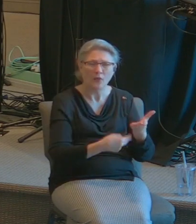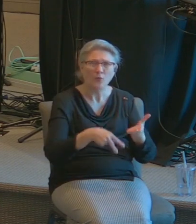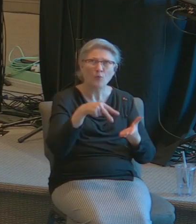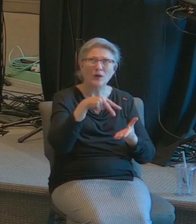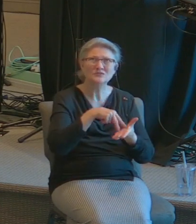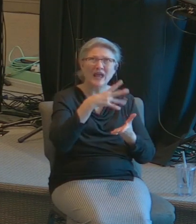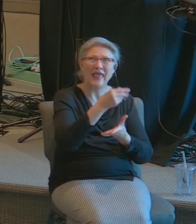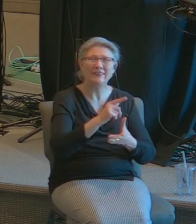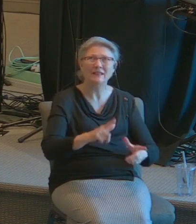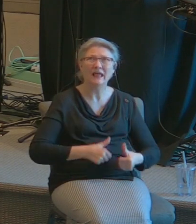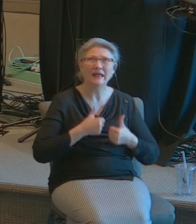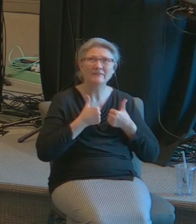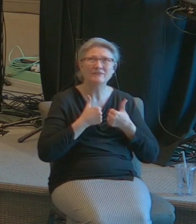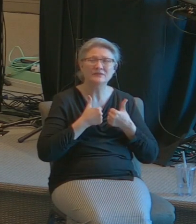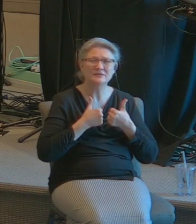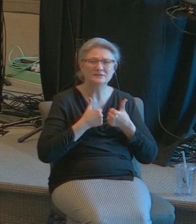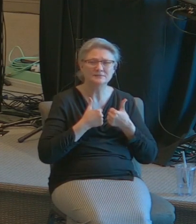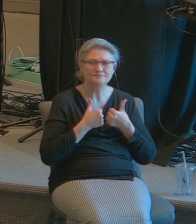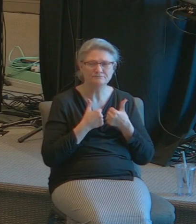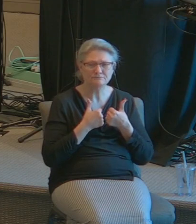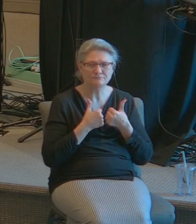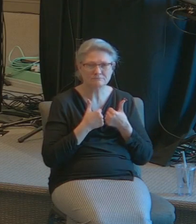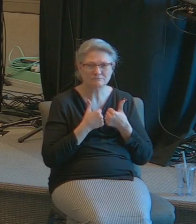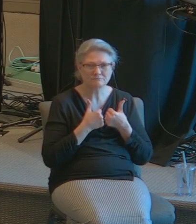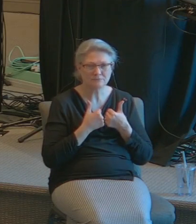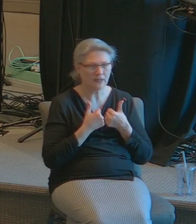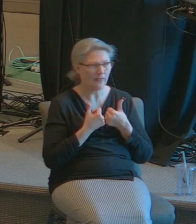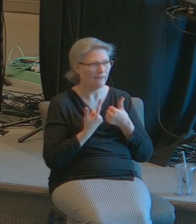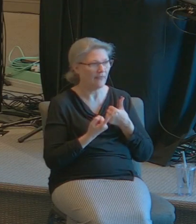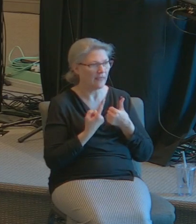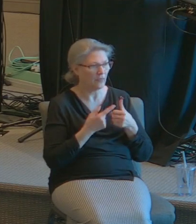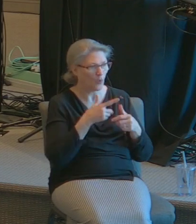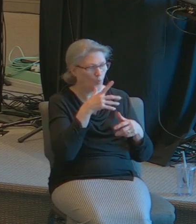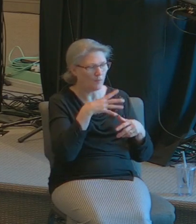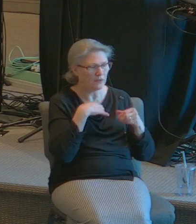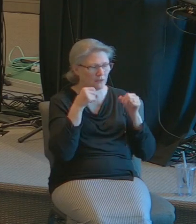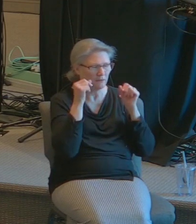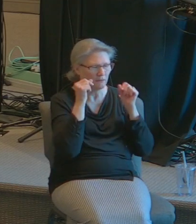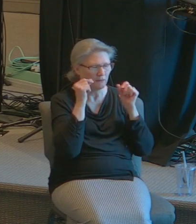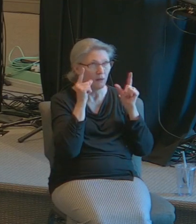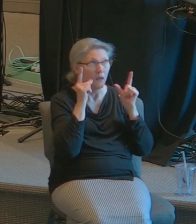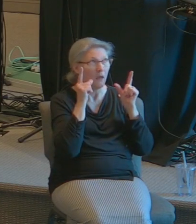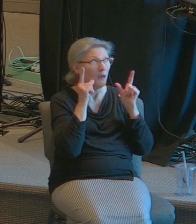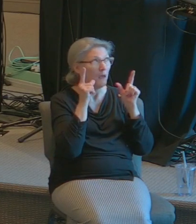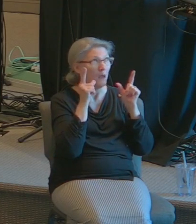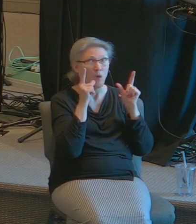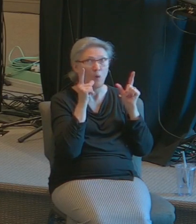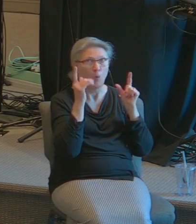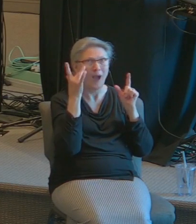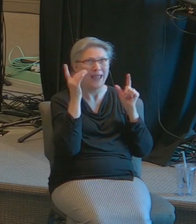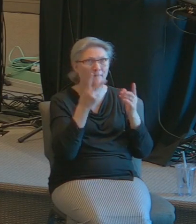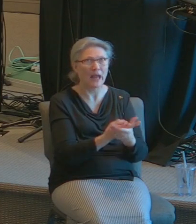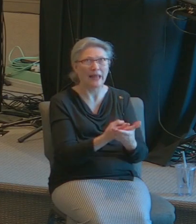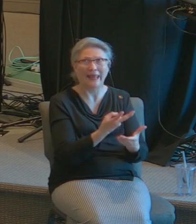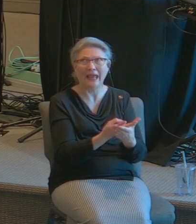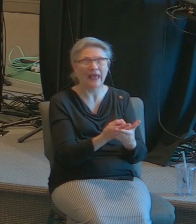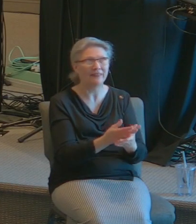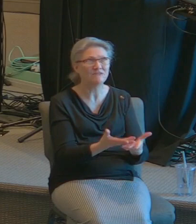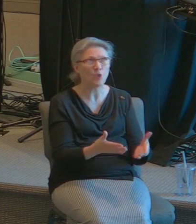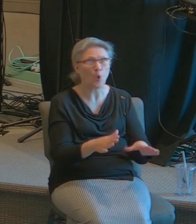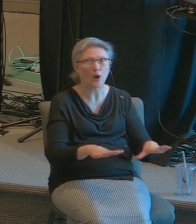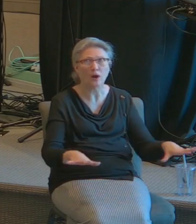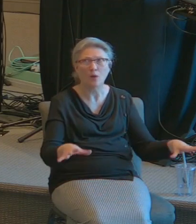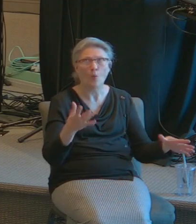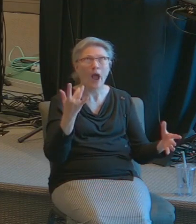and the life and all at once the woman opened her eyes and said what am I doing here lying in the floor